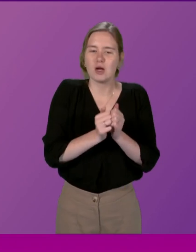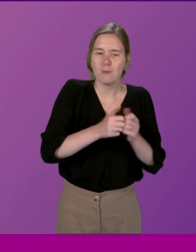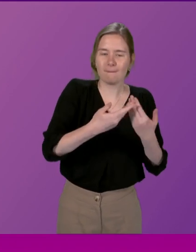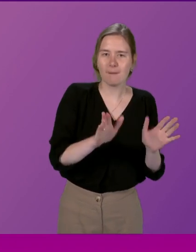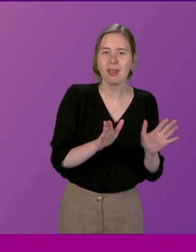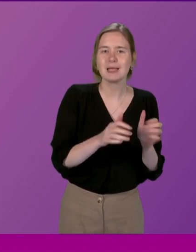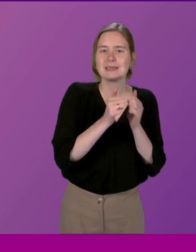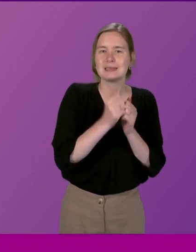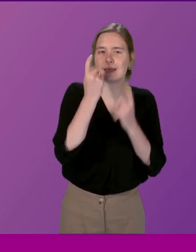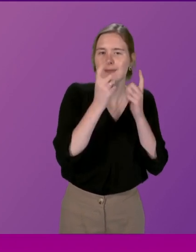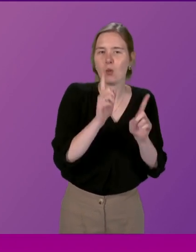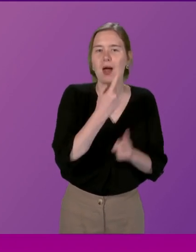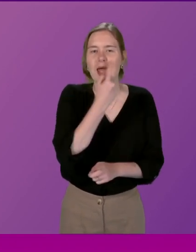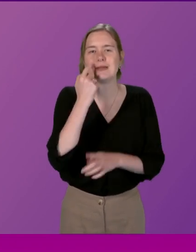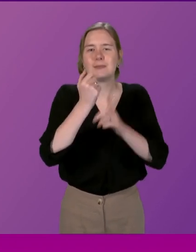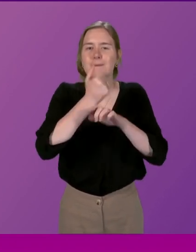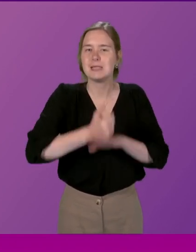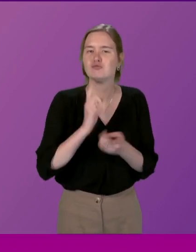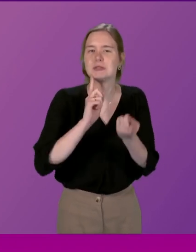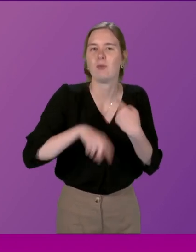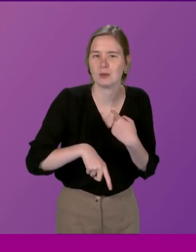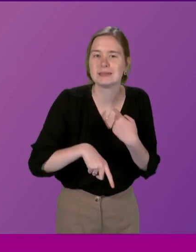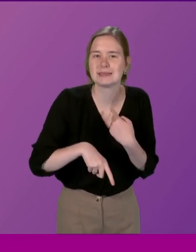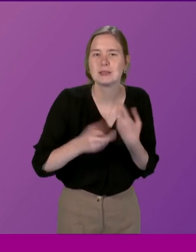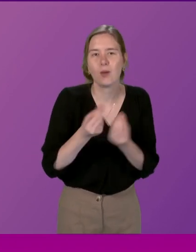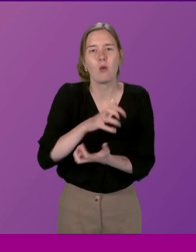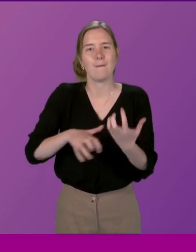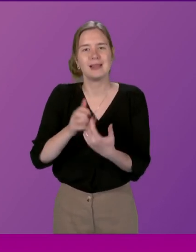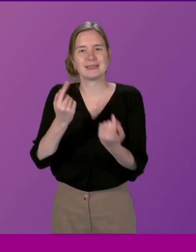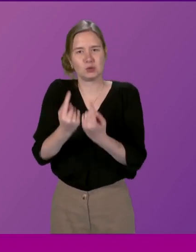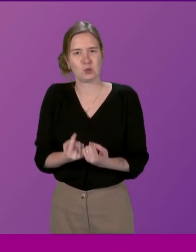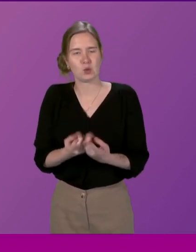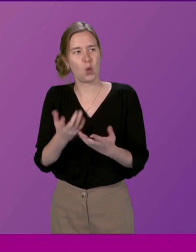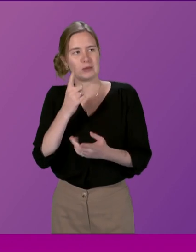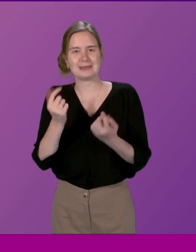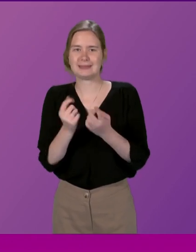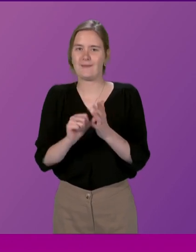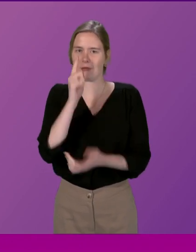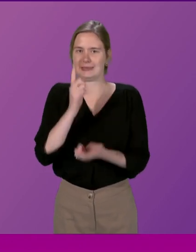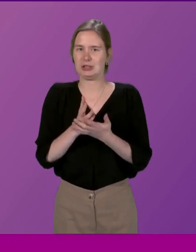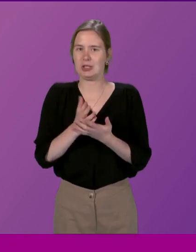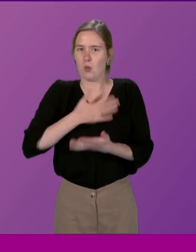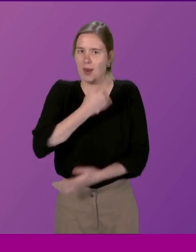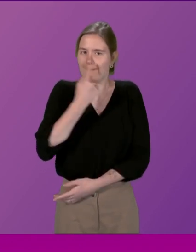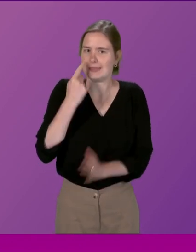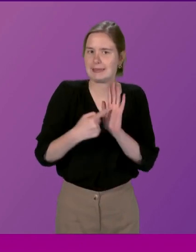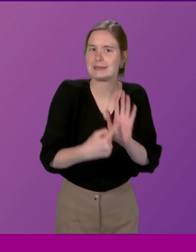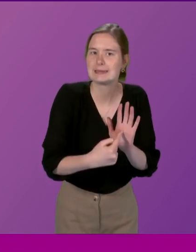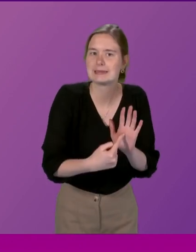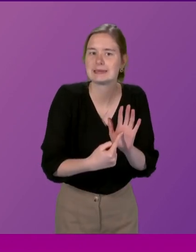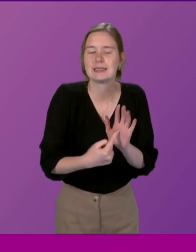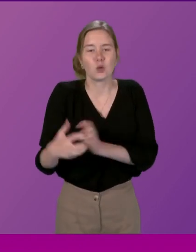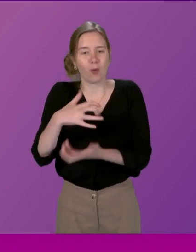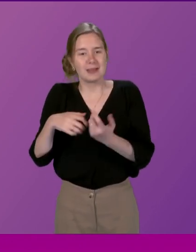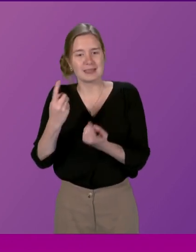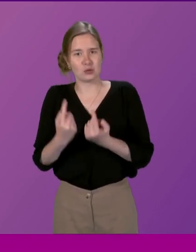evidence-based responses when tackling complex issues or taking difficult decisions. As you will know, dealing with complex issues